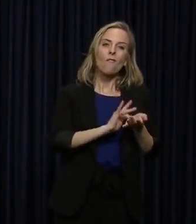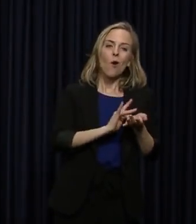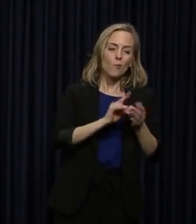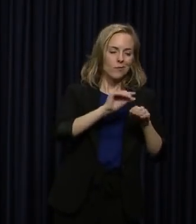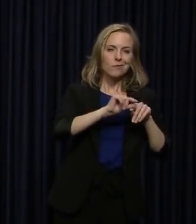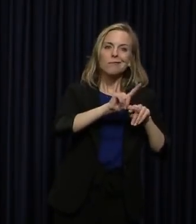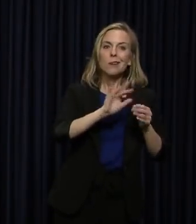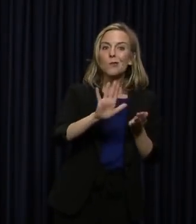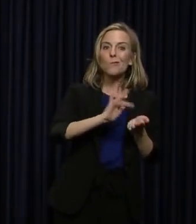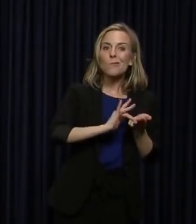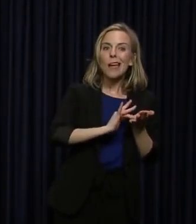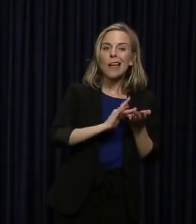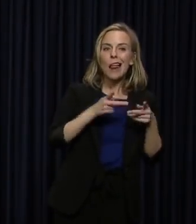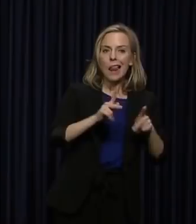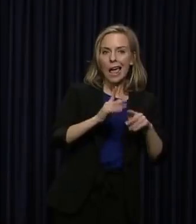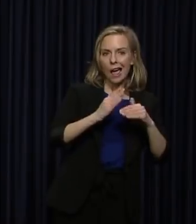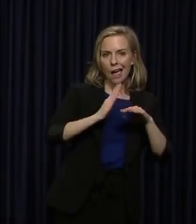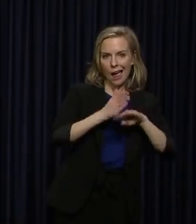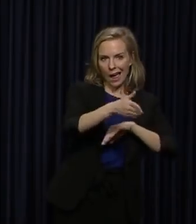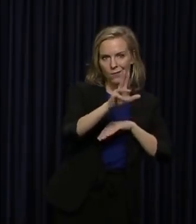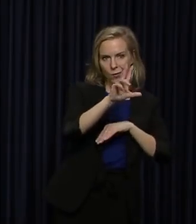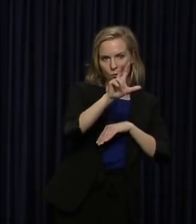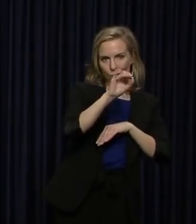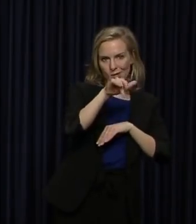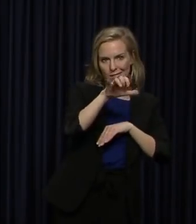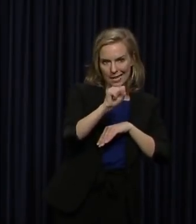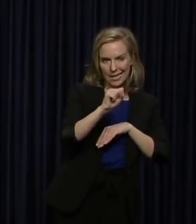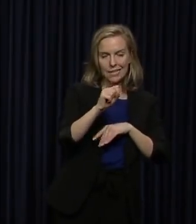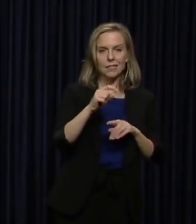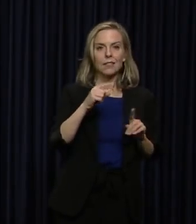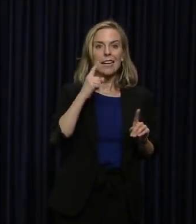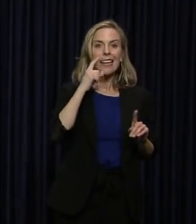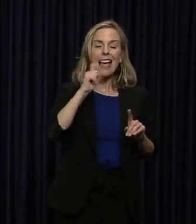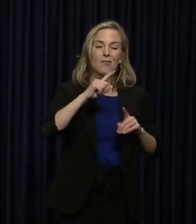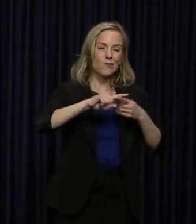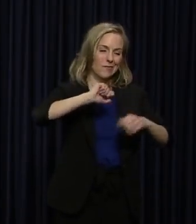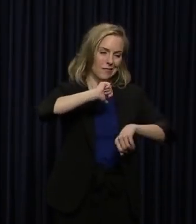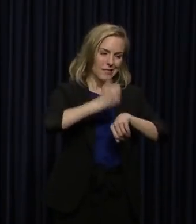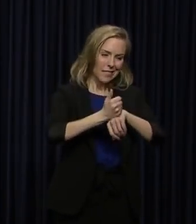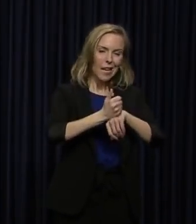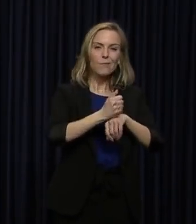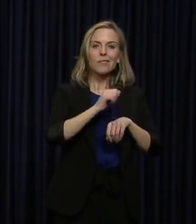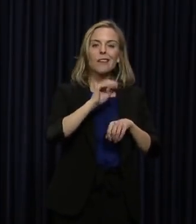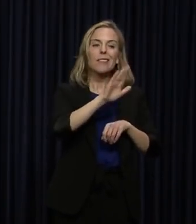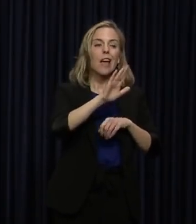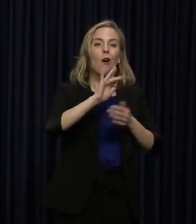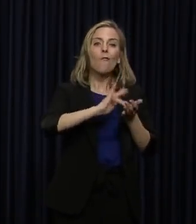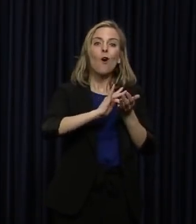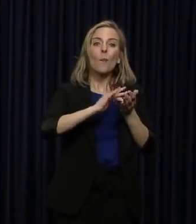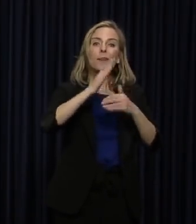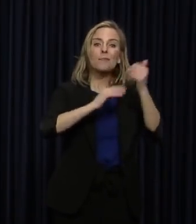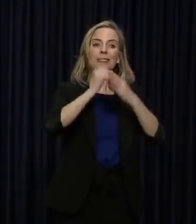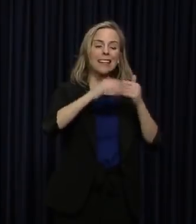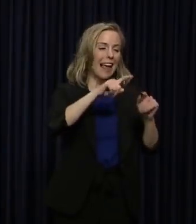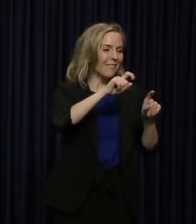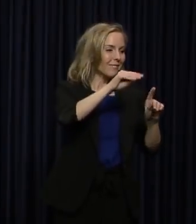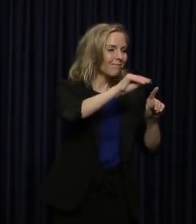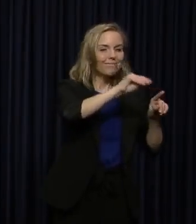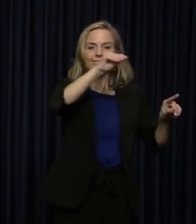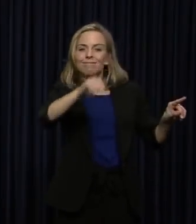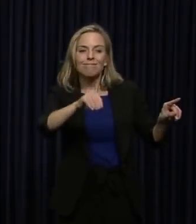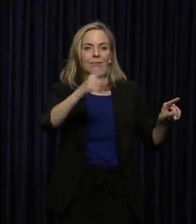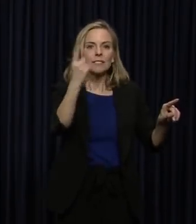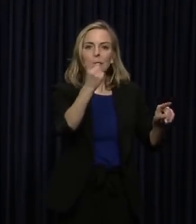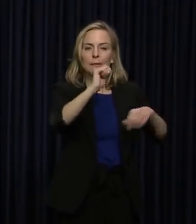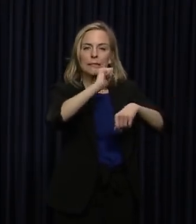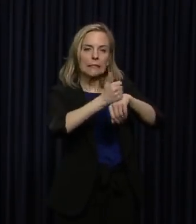for up to 30 days, and if we need to stage pharmacies outside of their brick and mortar, we are going to do that. If we have to extend